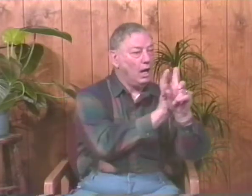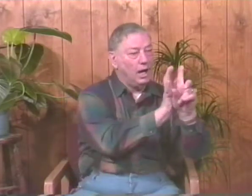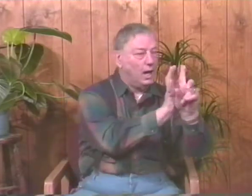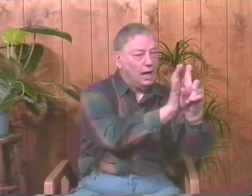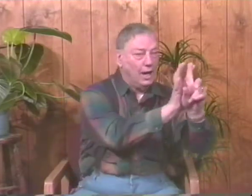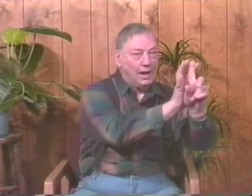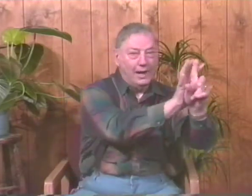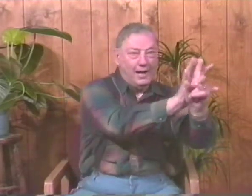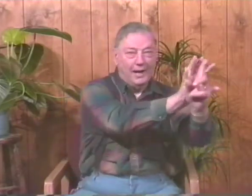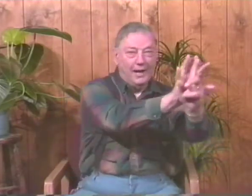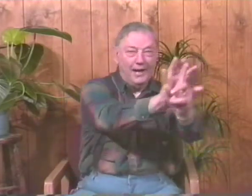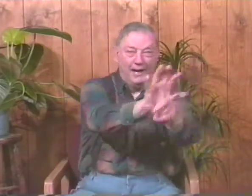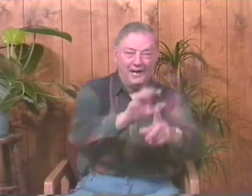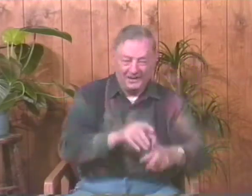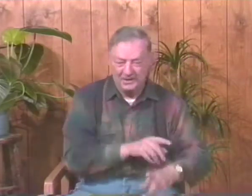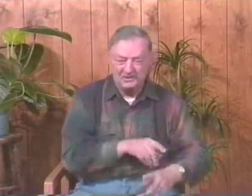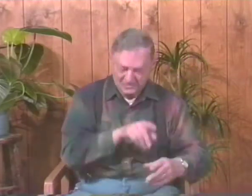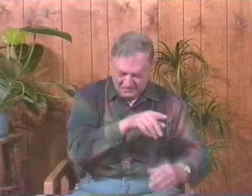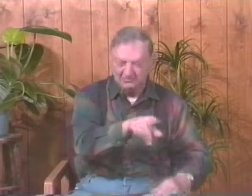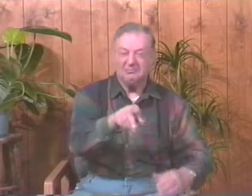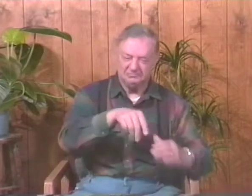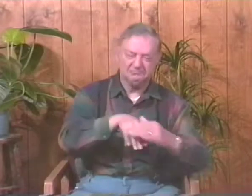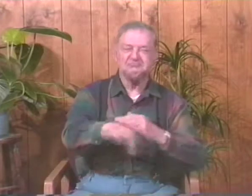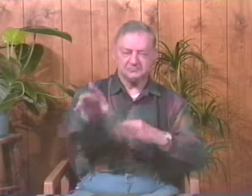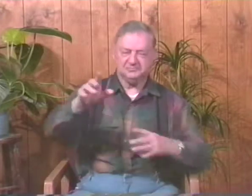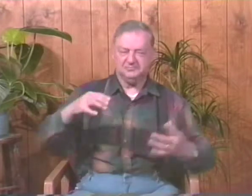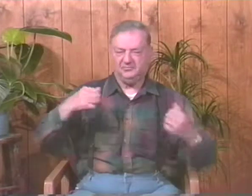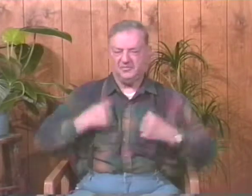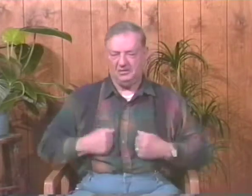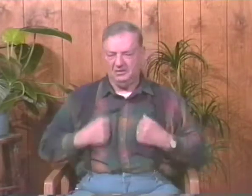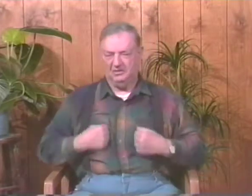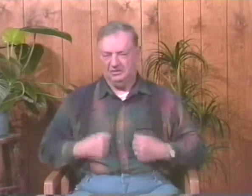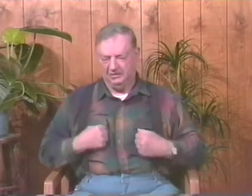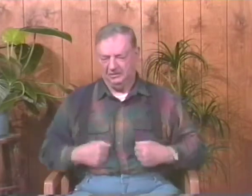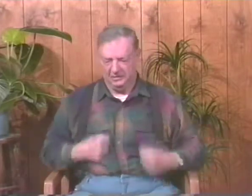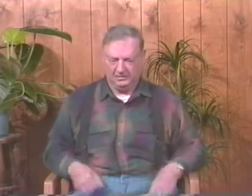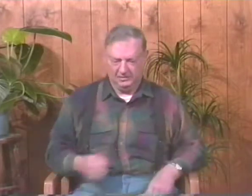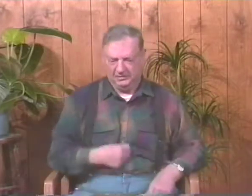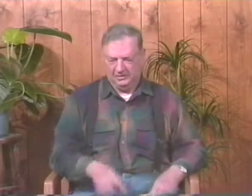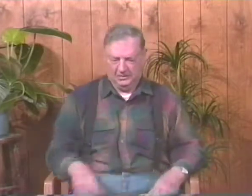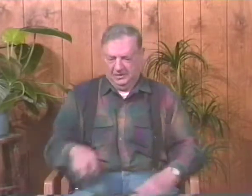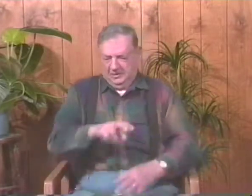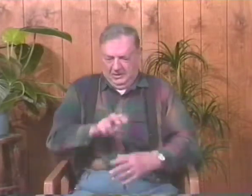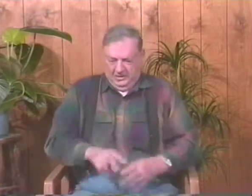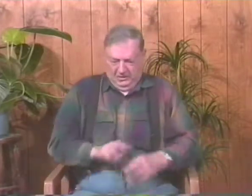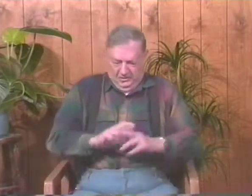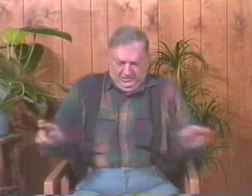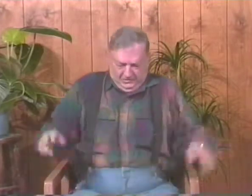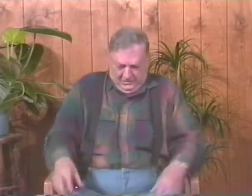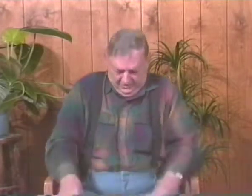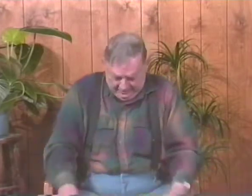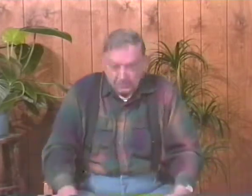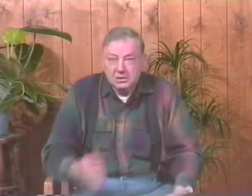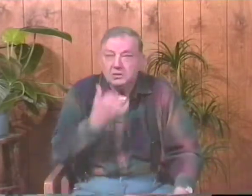football. You know, so they flocked after me. They were excited and curious. So I went to the shower room and took my bath.